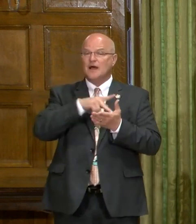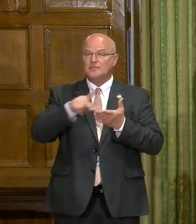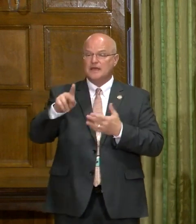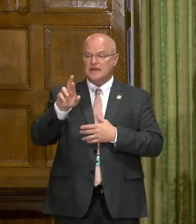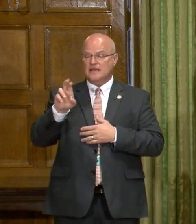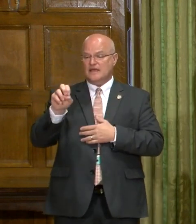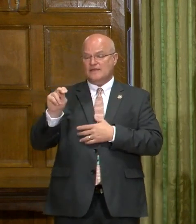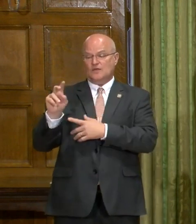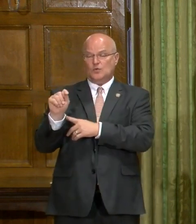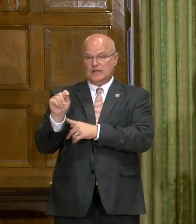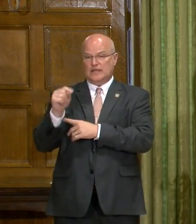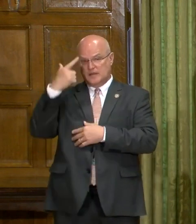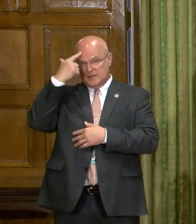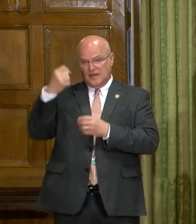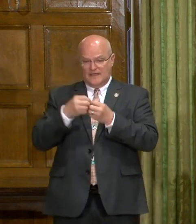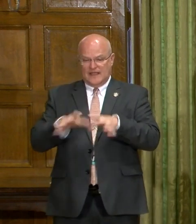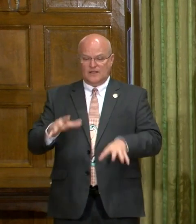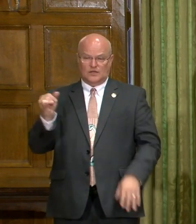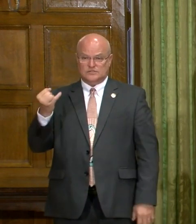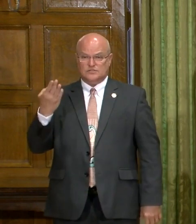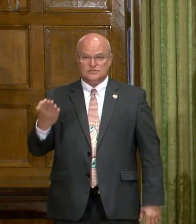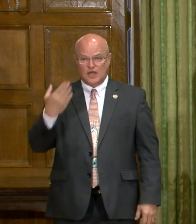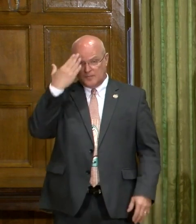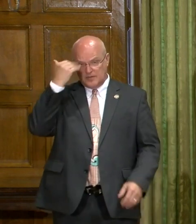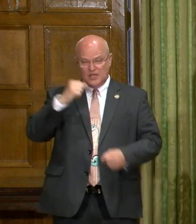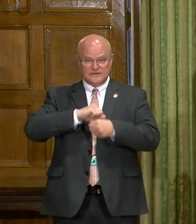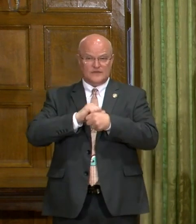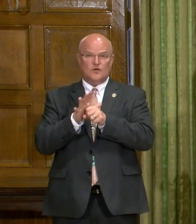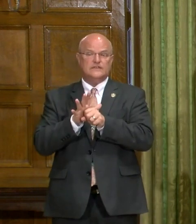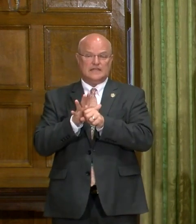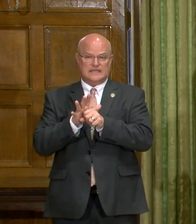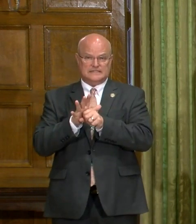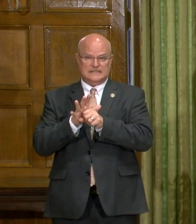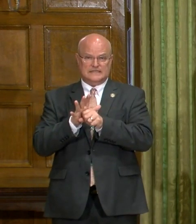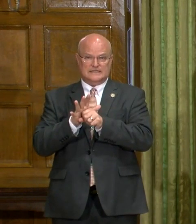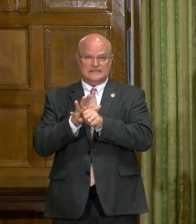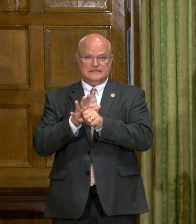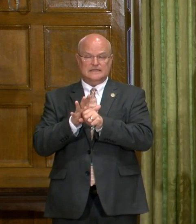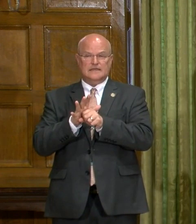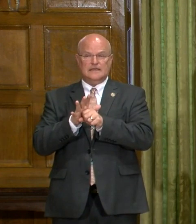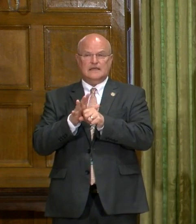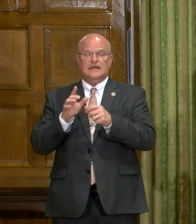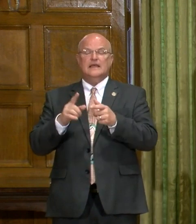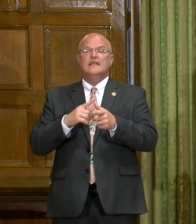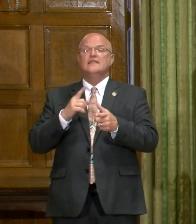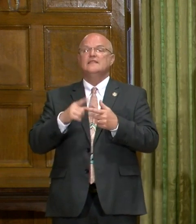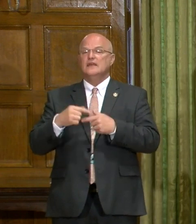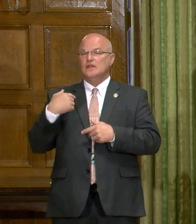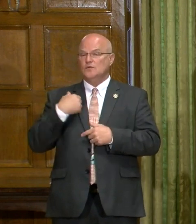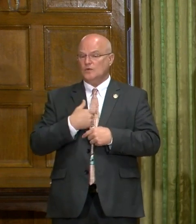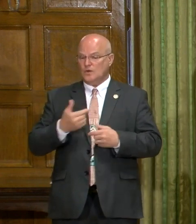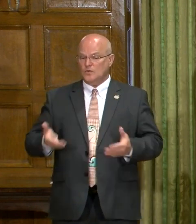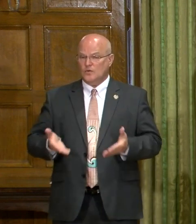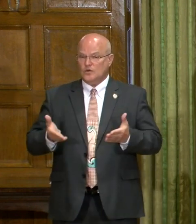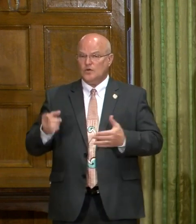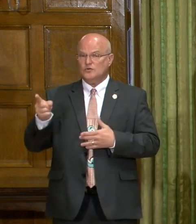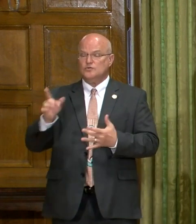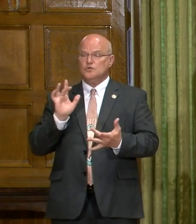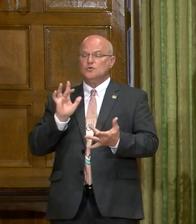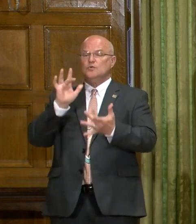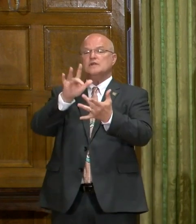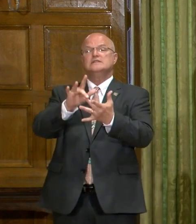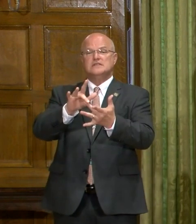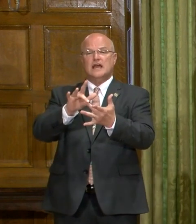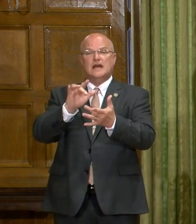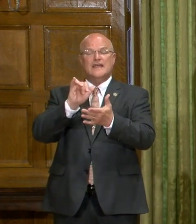rent, and because they lost their job because of COVID-19, then we would encourage you to reach